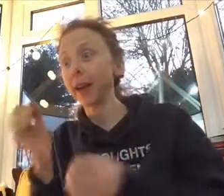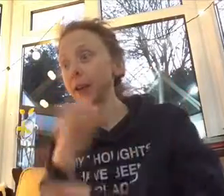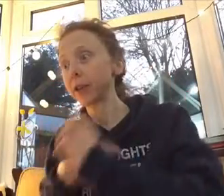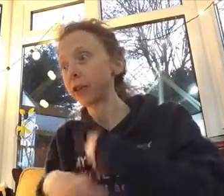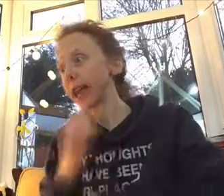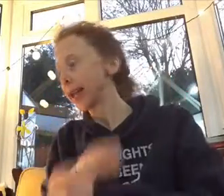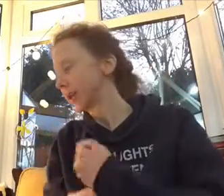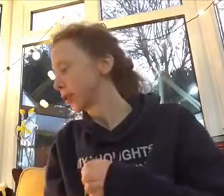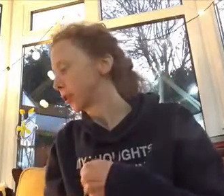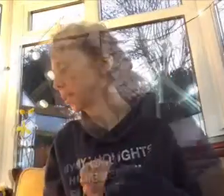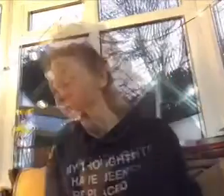change.